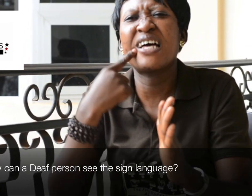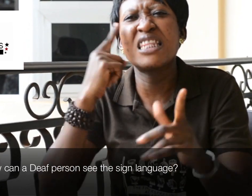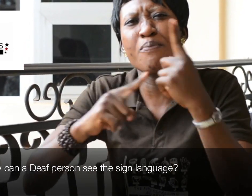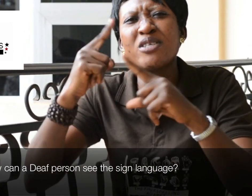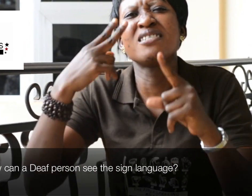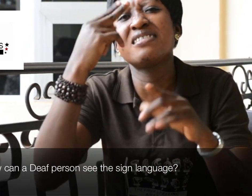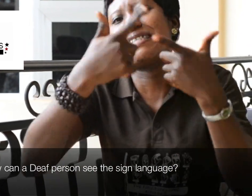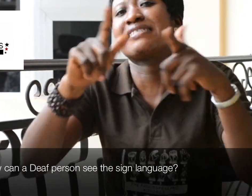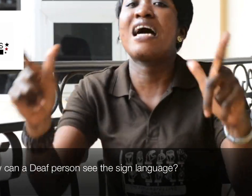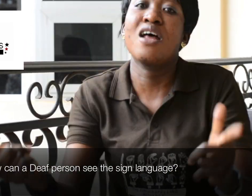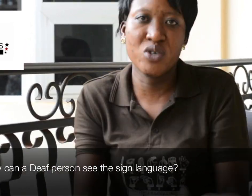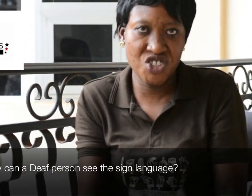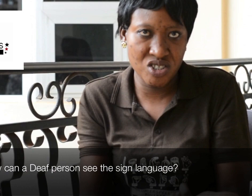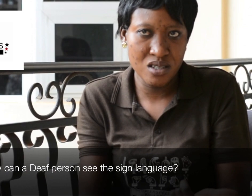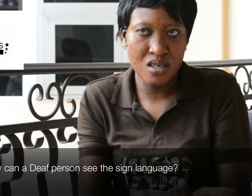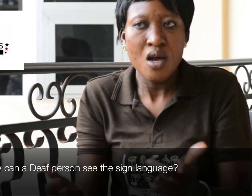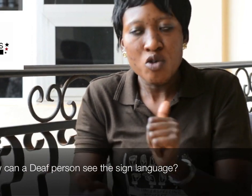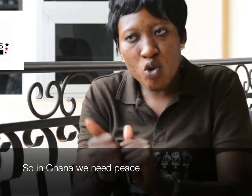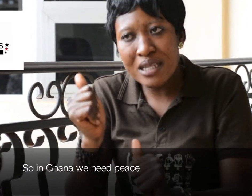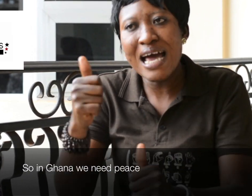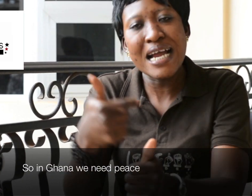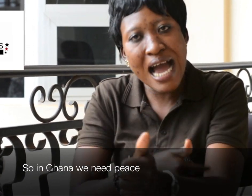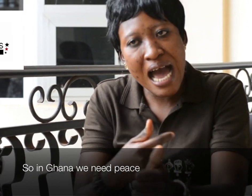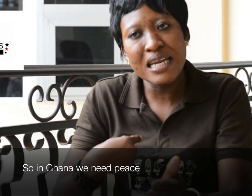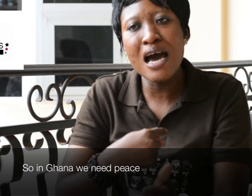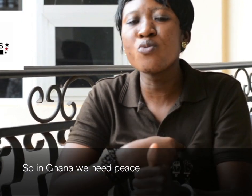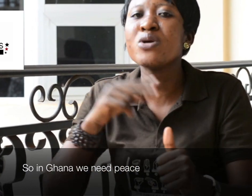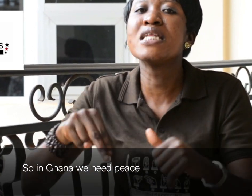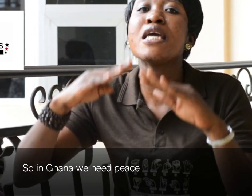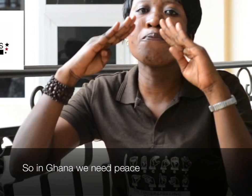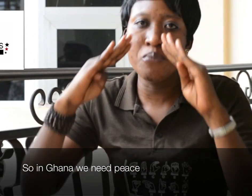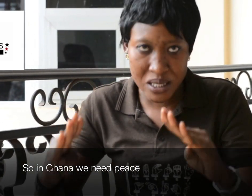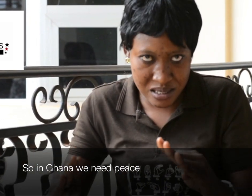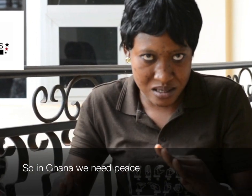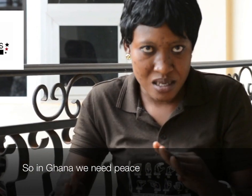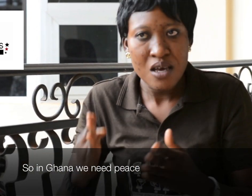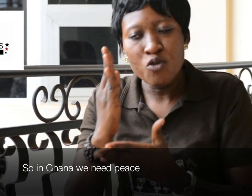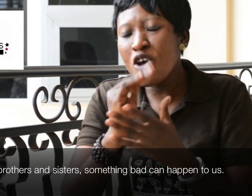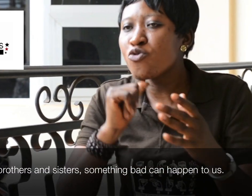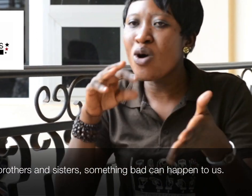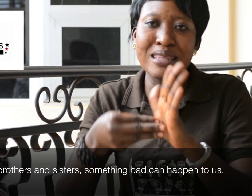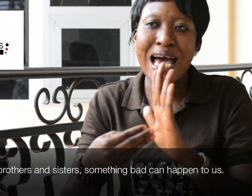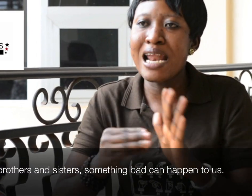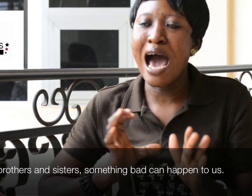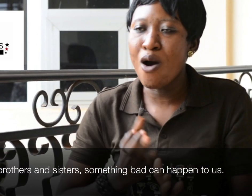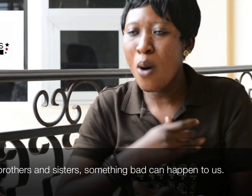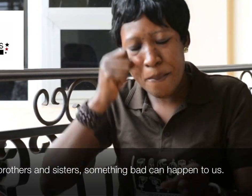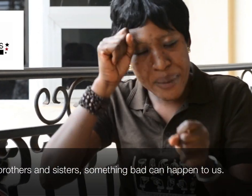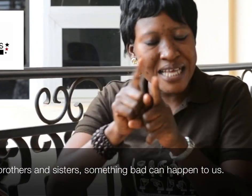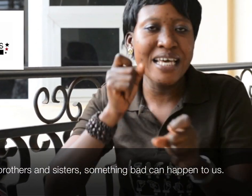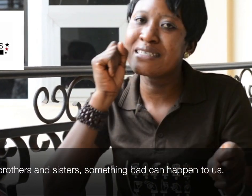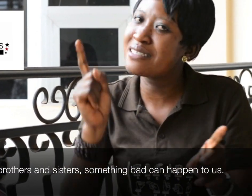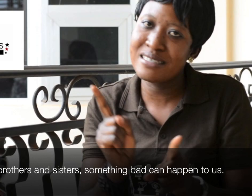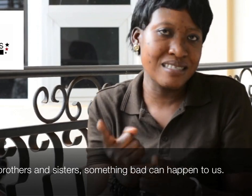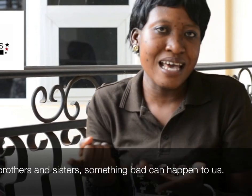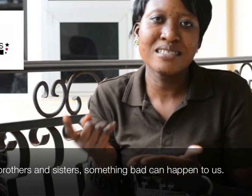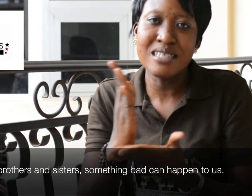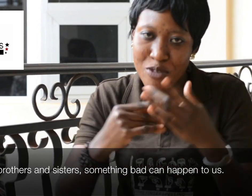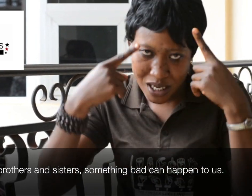can their person see the sign language? So that Ghana, we need peace. If not that, our brother and sister, something